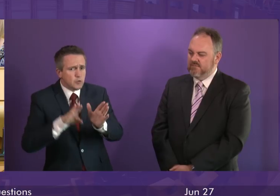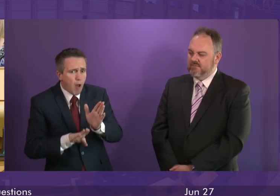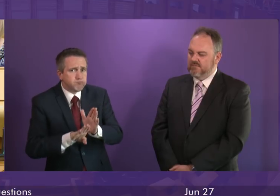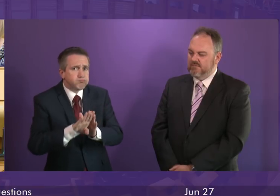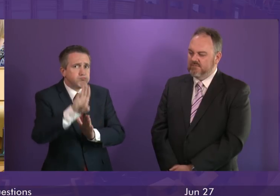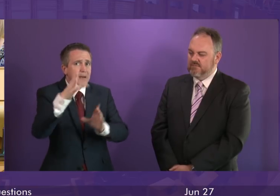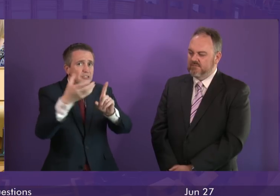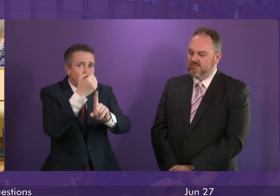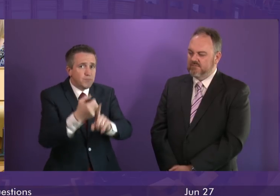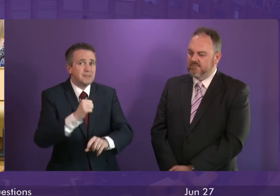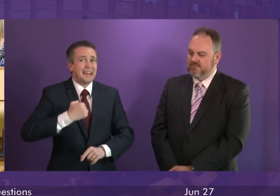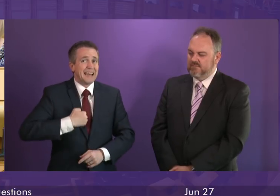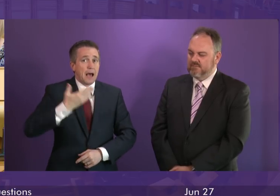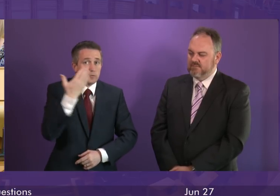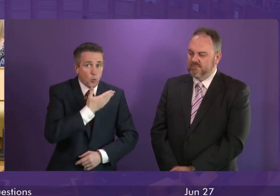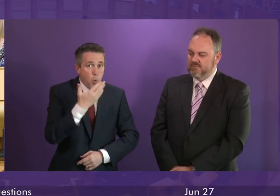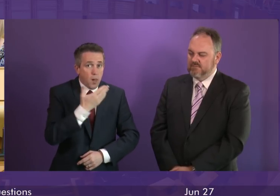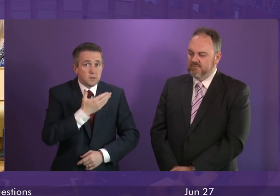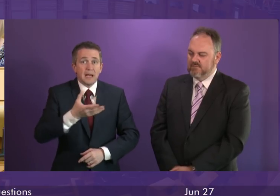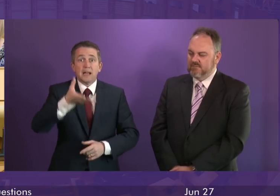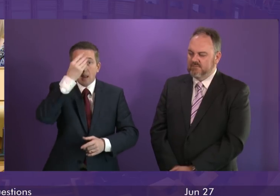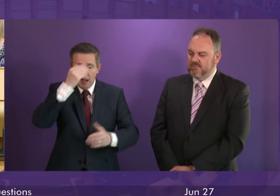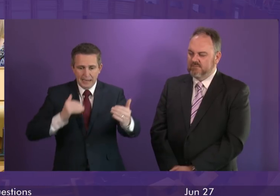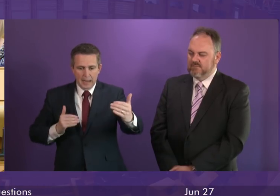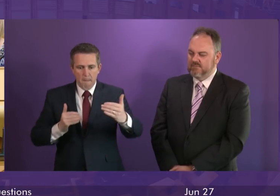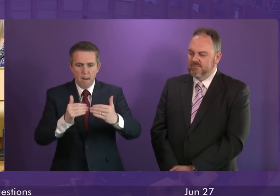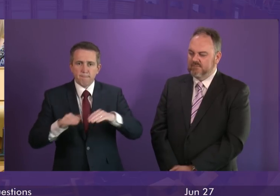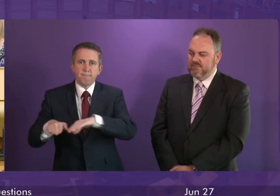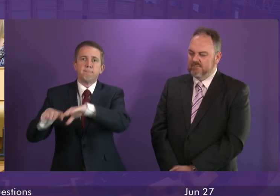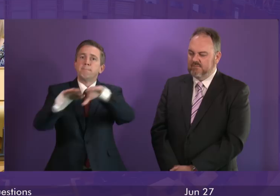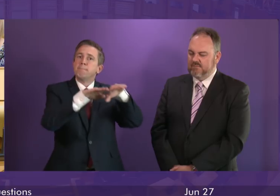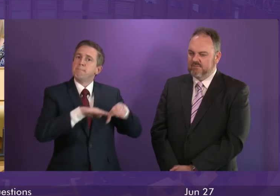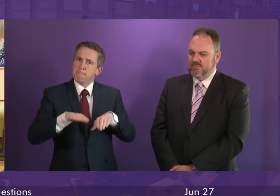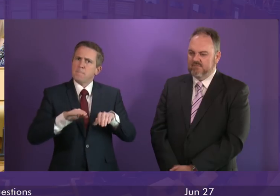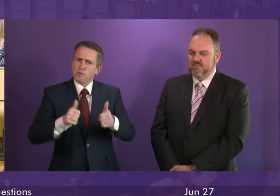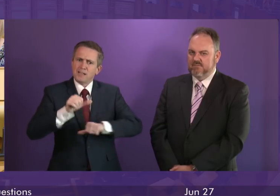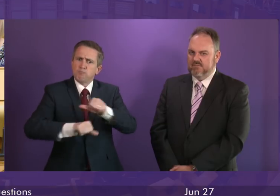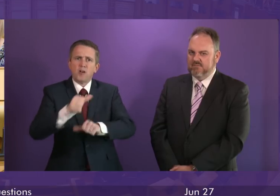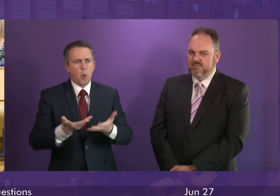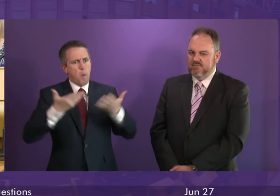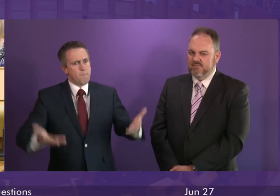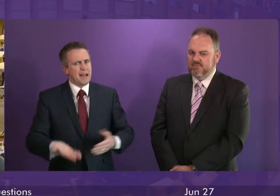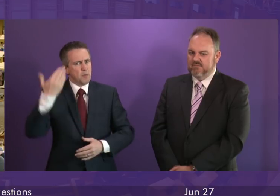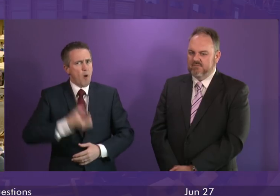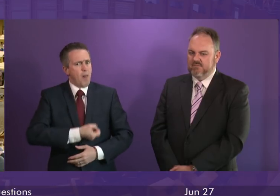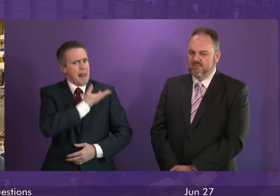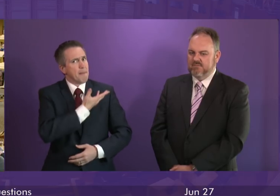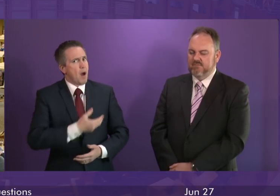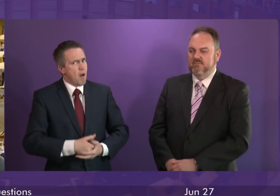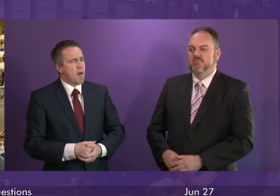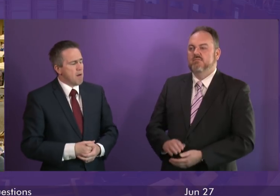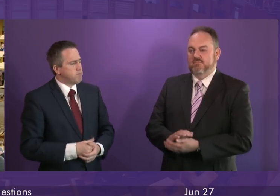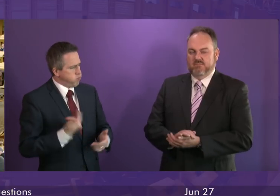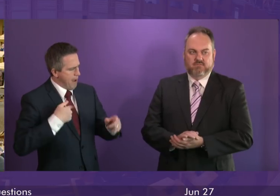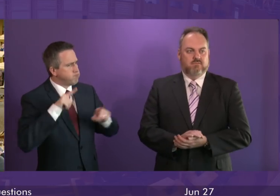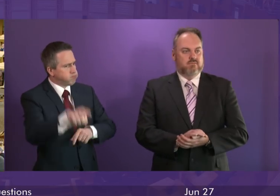attainment in our schools and closing the attainment gap, making more progress than I believe was made under previous Labour administrations. Richard